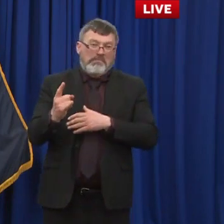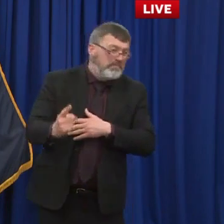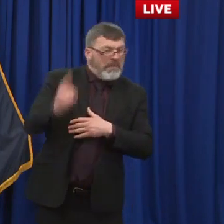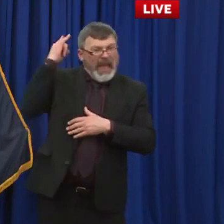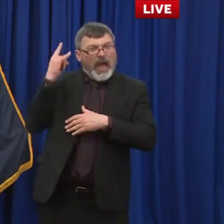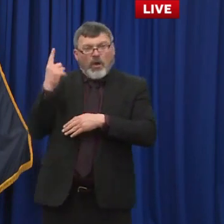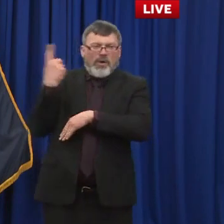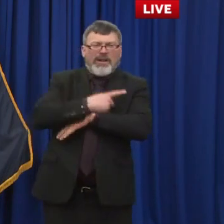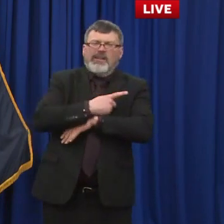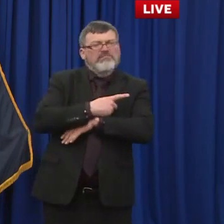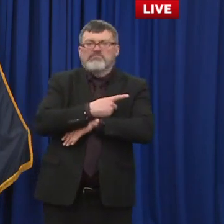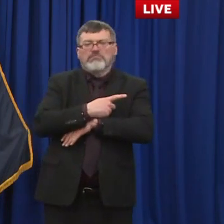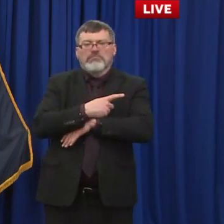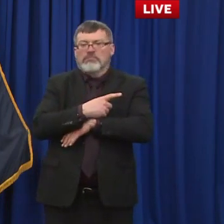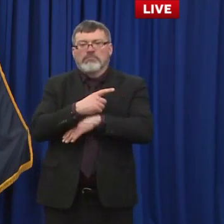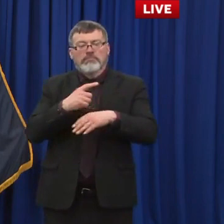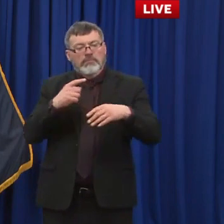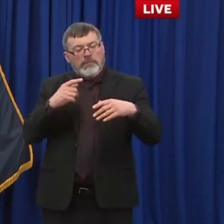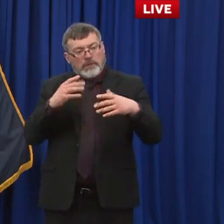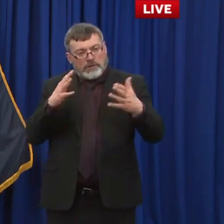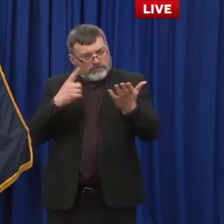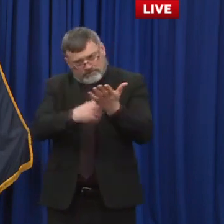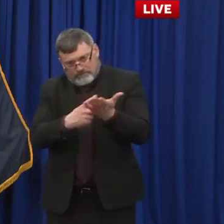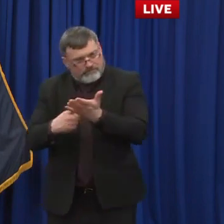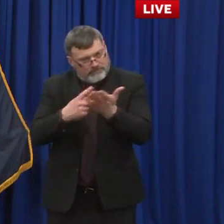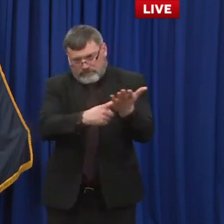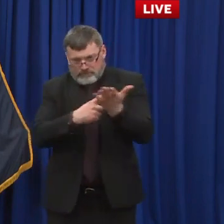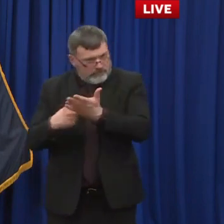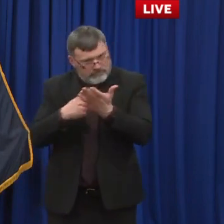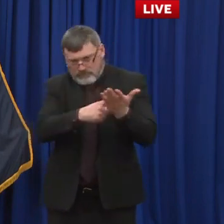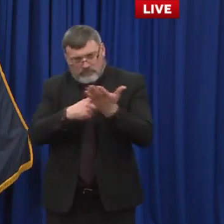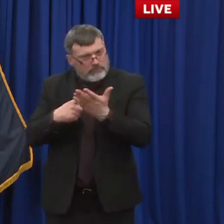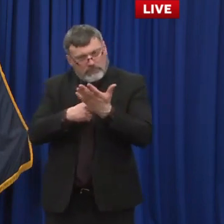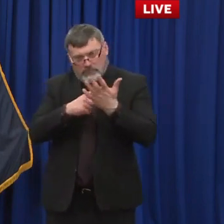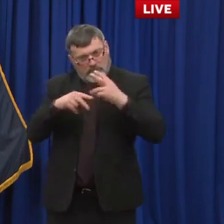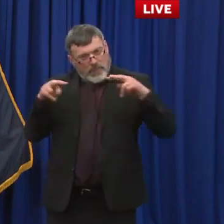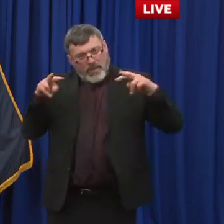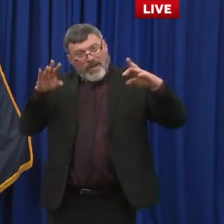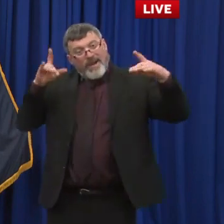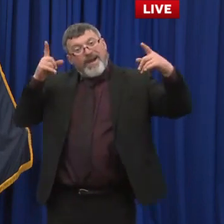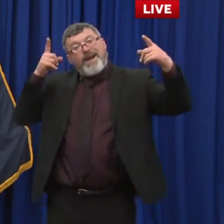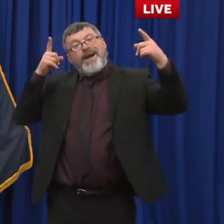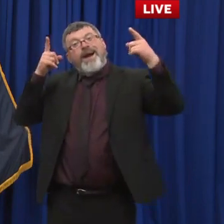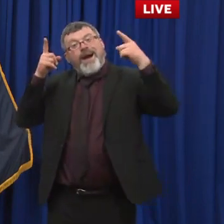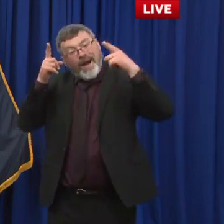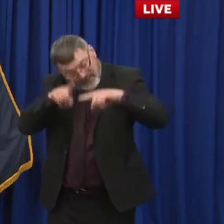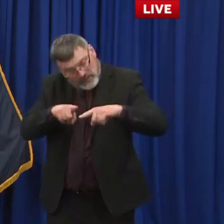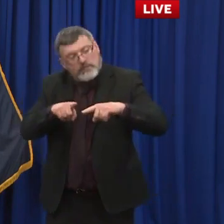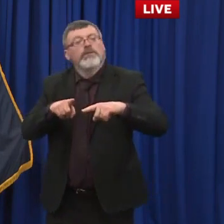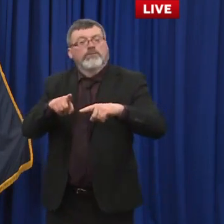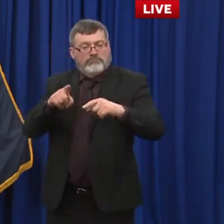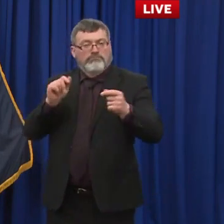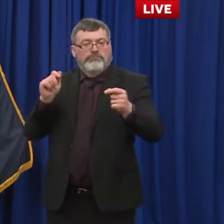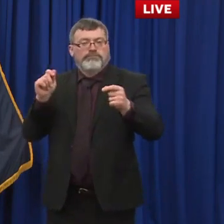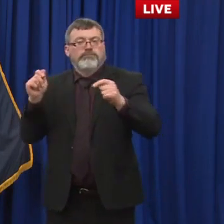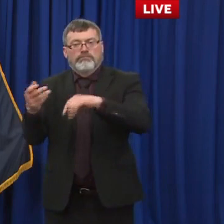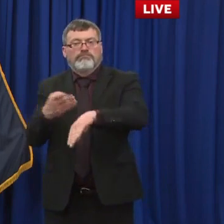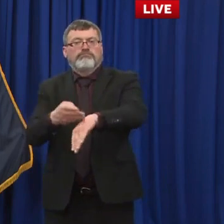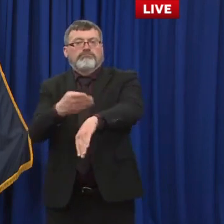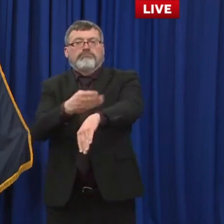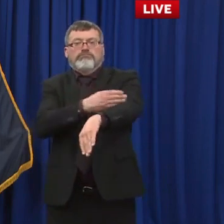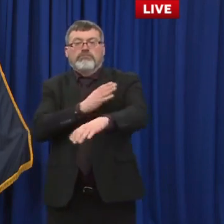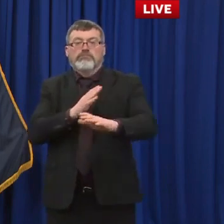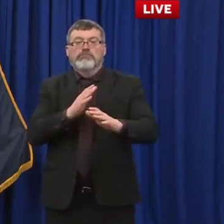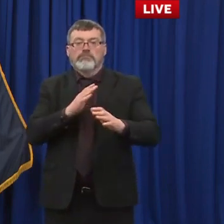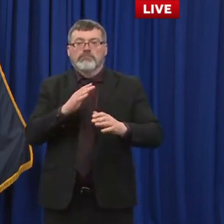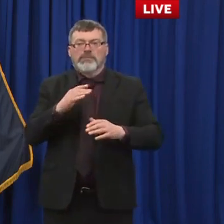uh and constructive way and by constructive i mean all hands on deck does it mean we're going to get everything done that i think we we can get done on day one